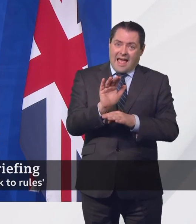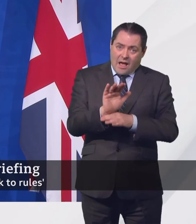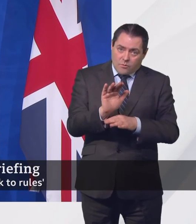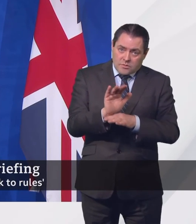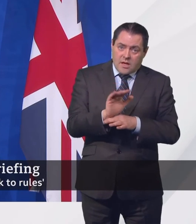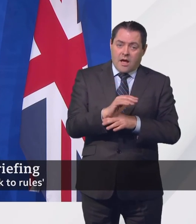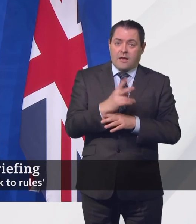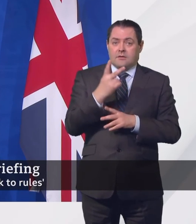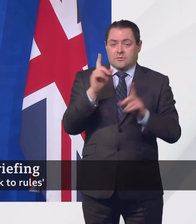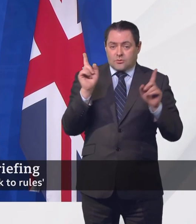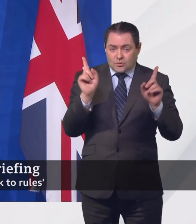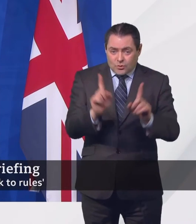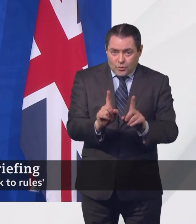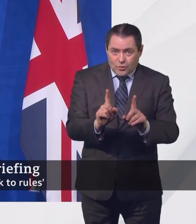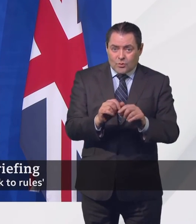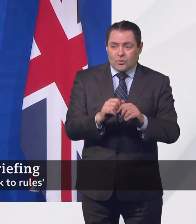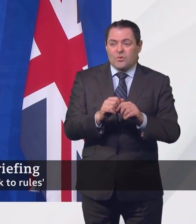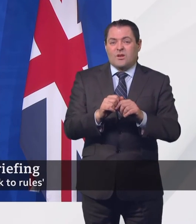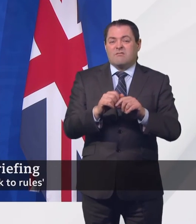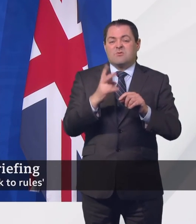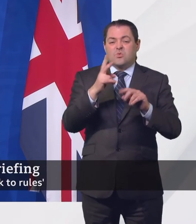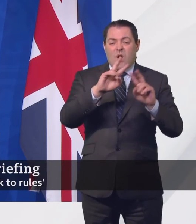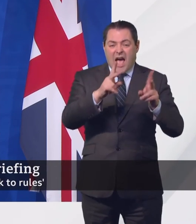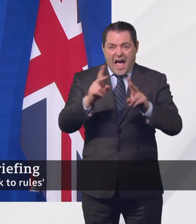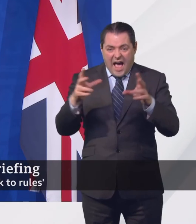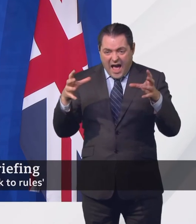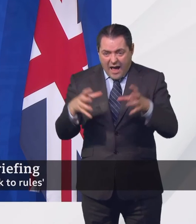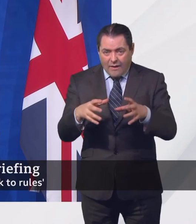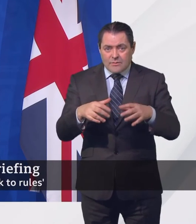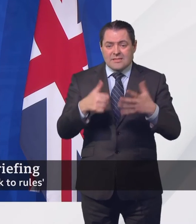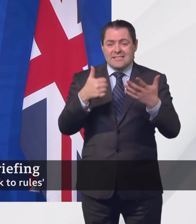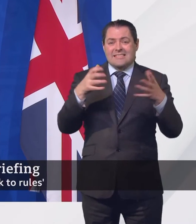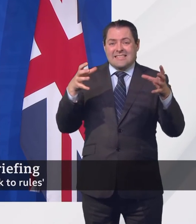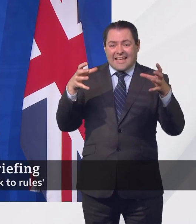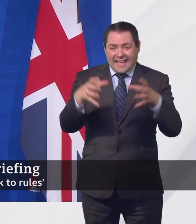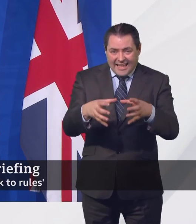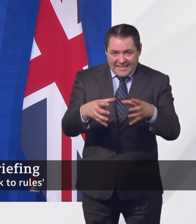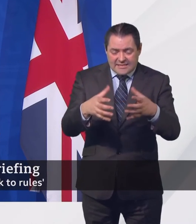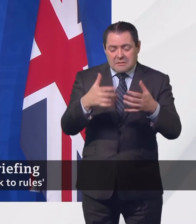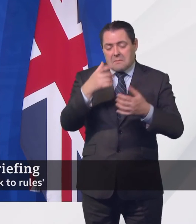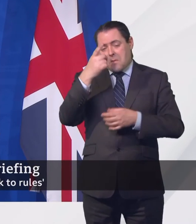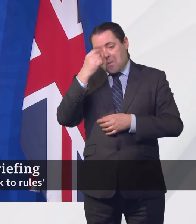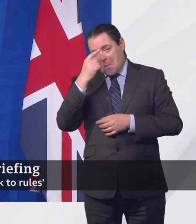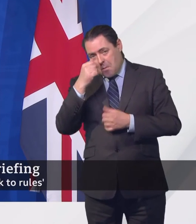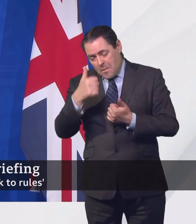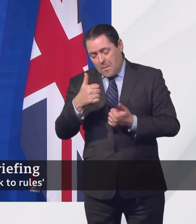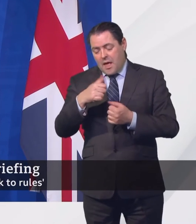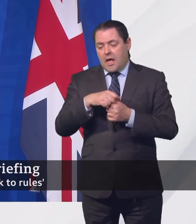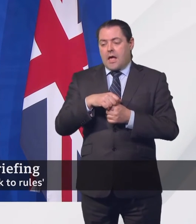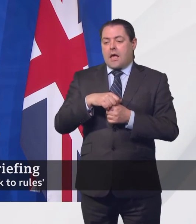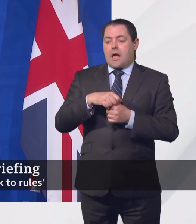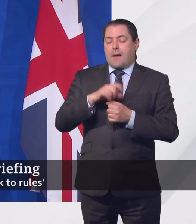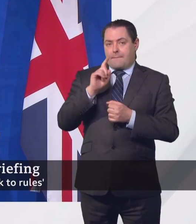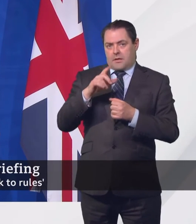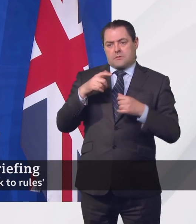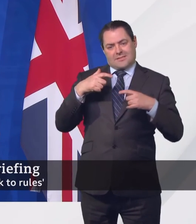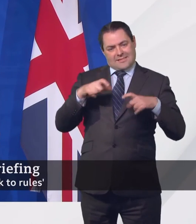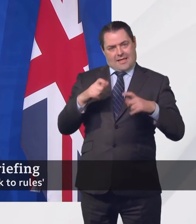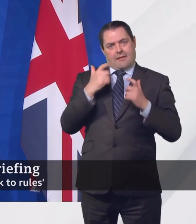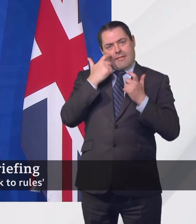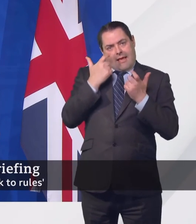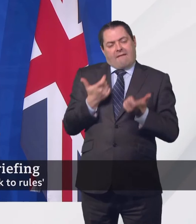I know it will be prized by people, but also very important to stress that we are continuing to be cautious.